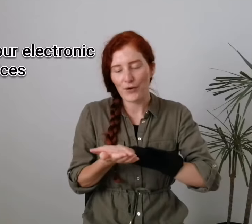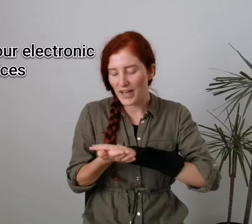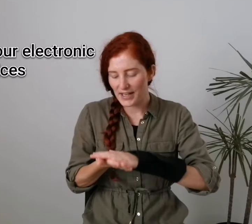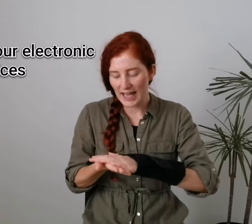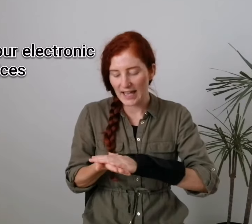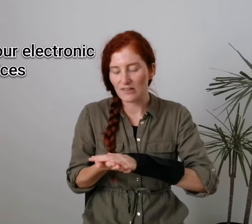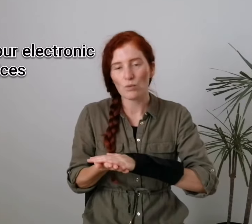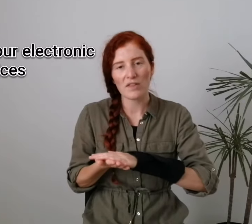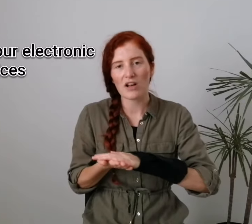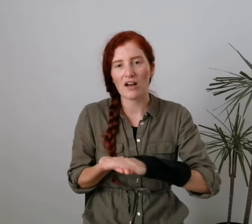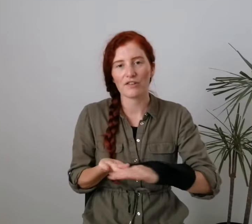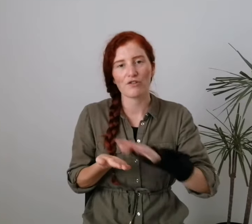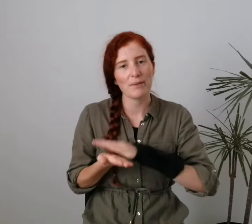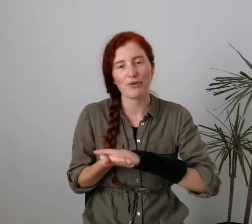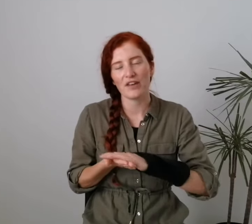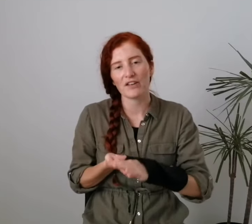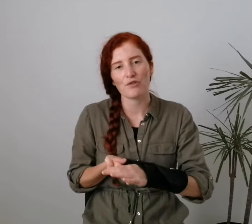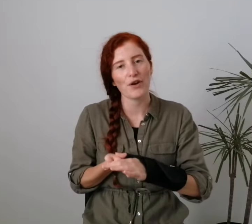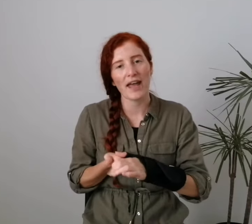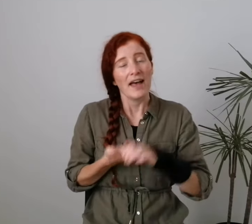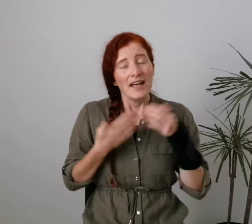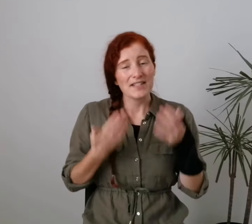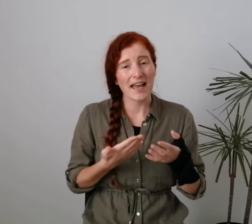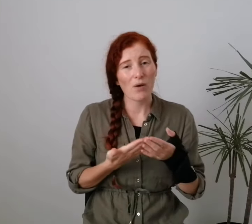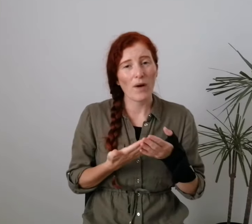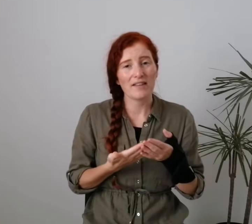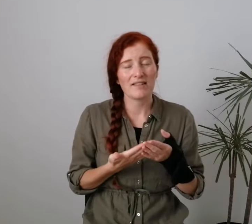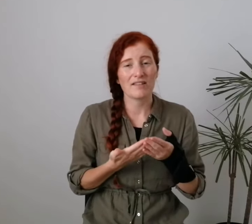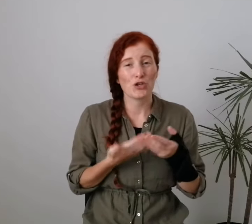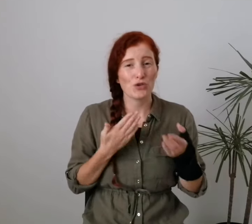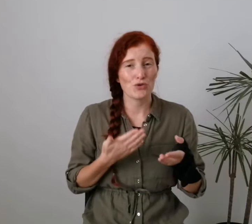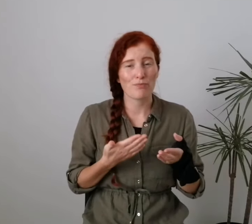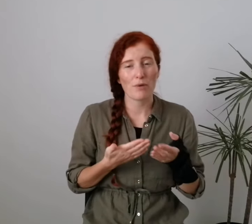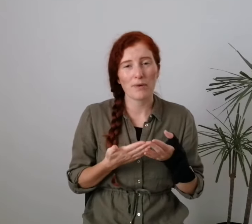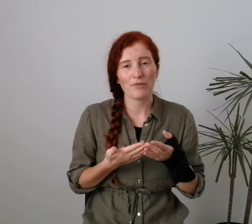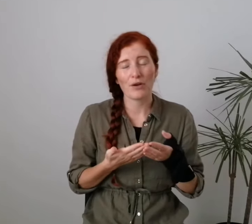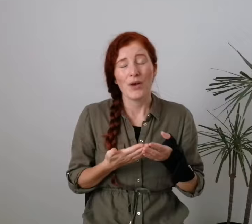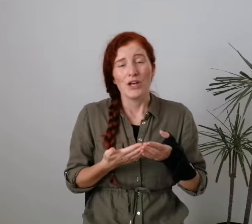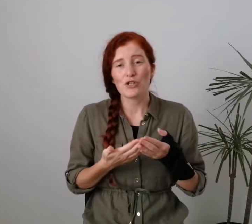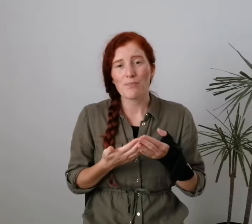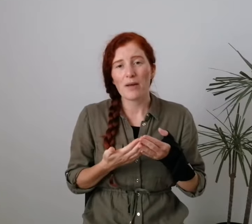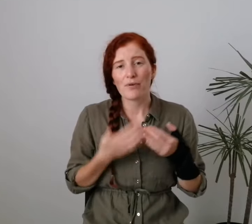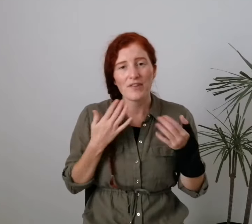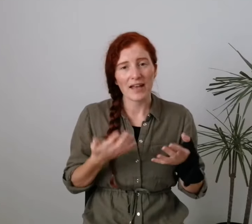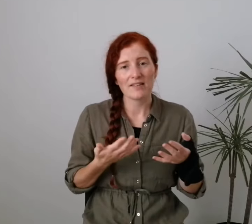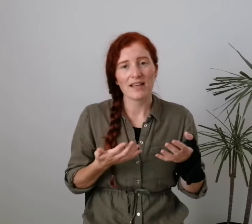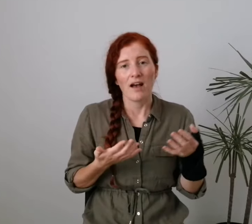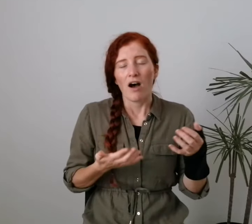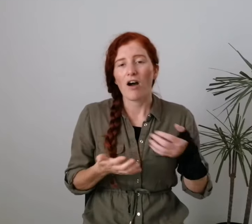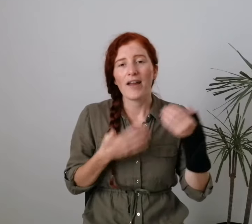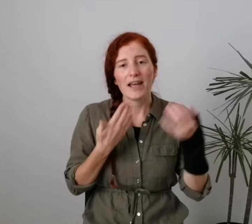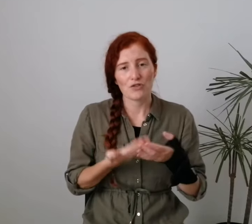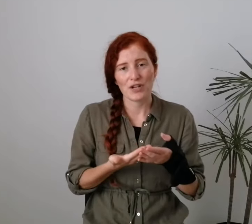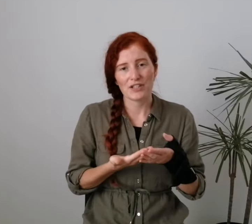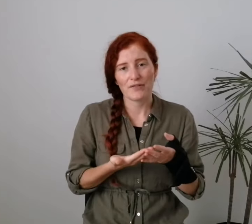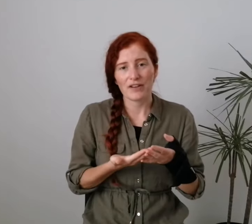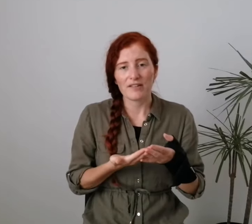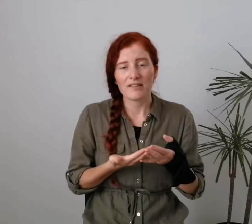phone in a case with a glass screen protector on it. Tech waste is a huge problem. So just by protecting our electronic devices,